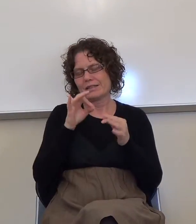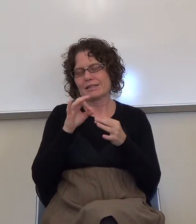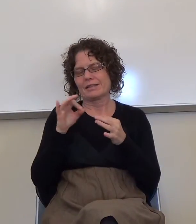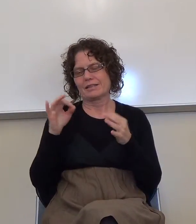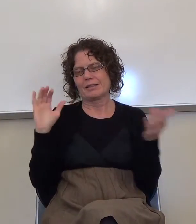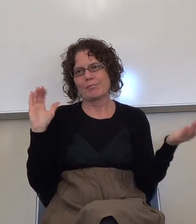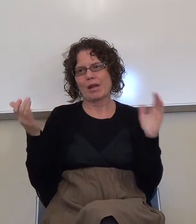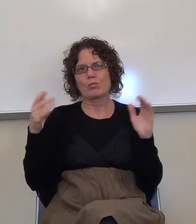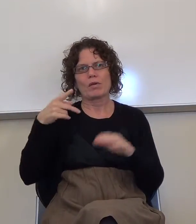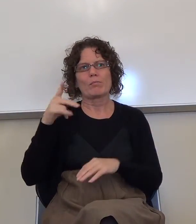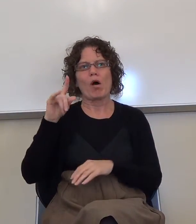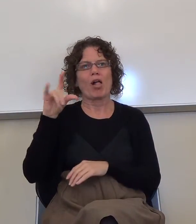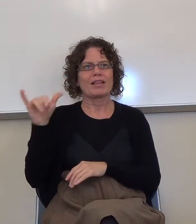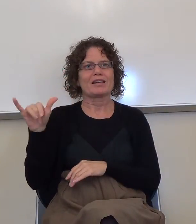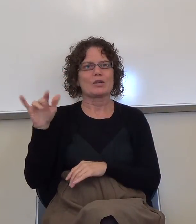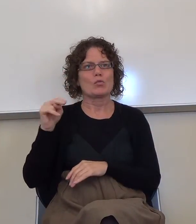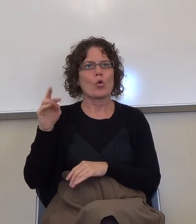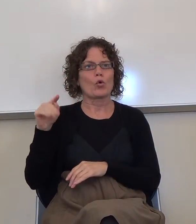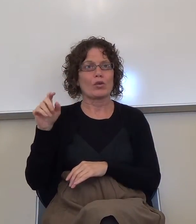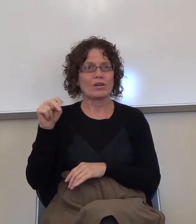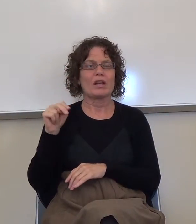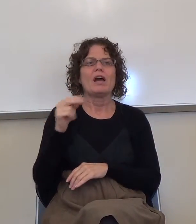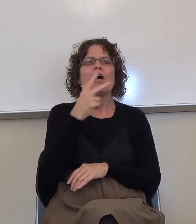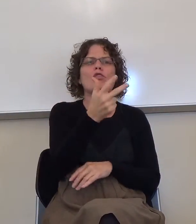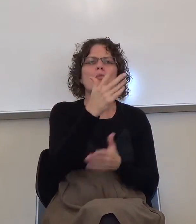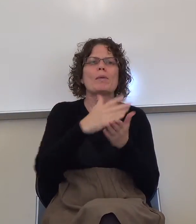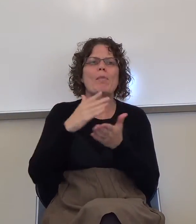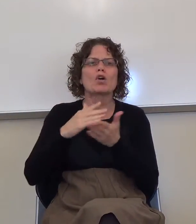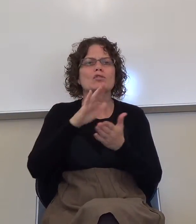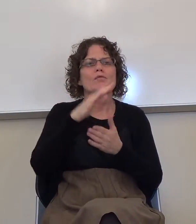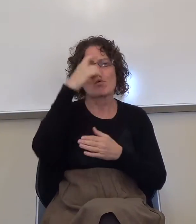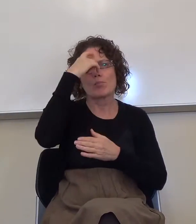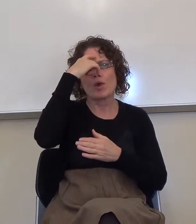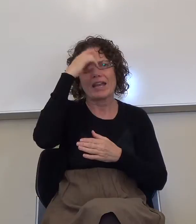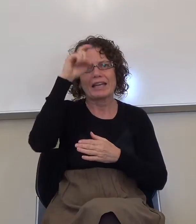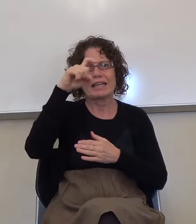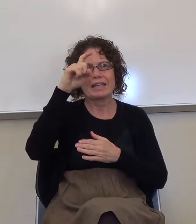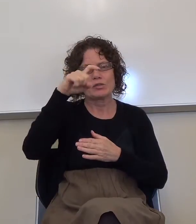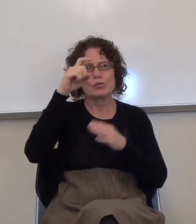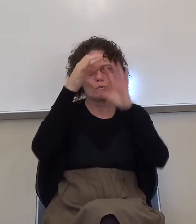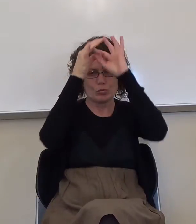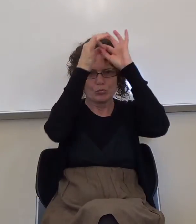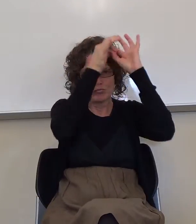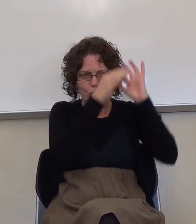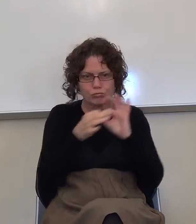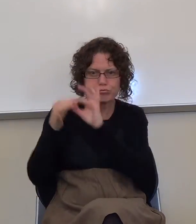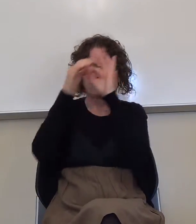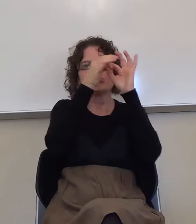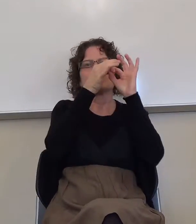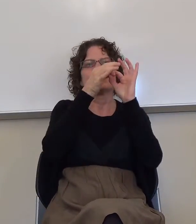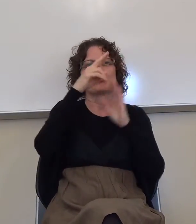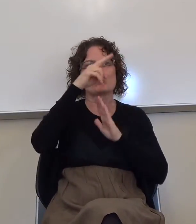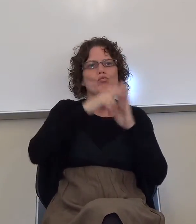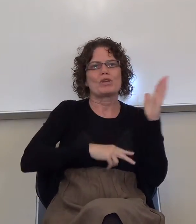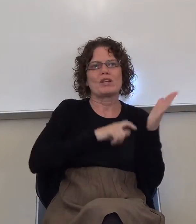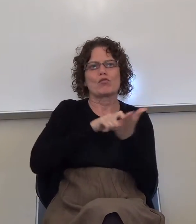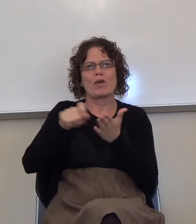that if these are the three parts of your brain that need to work together to read and write successfully, somebody in